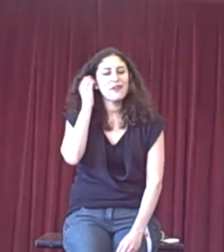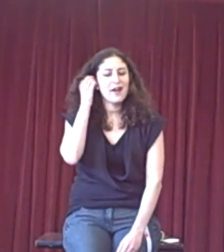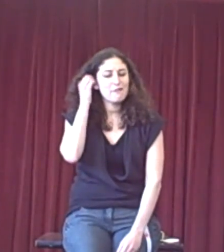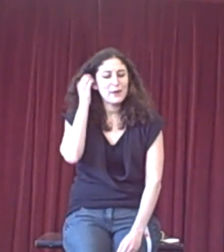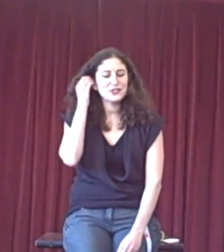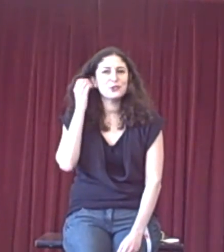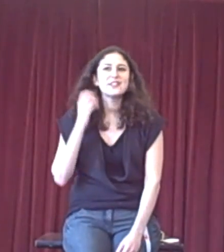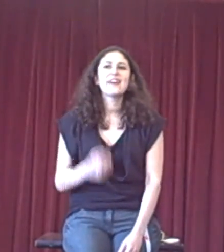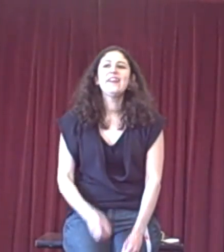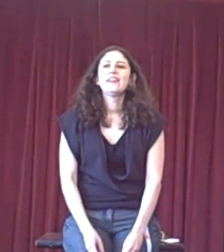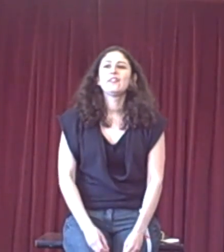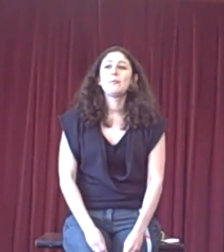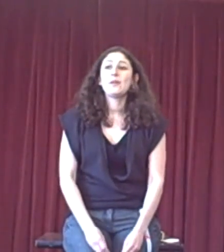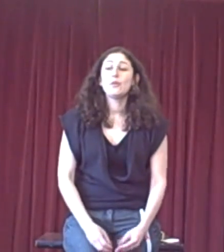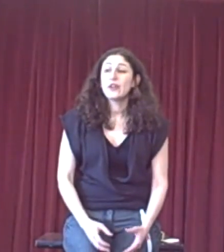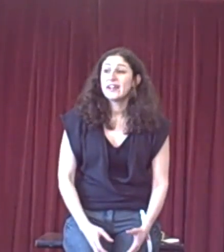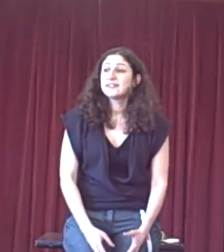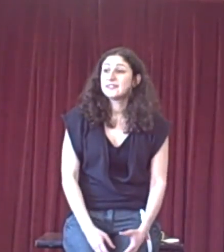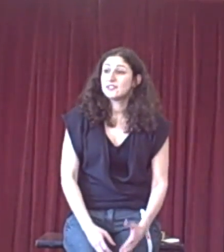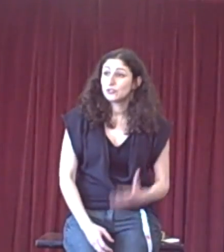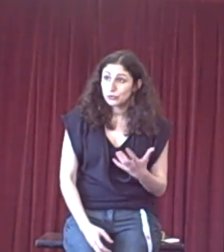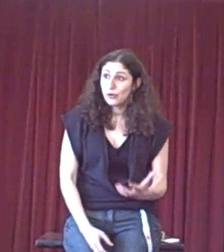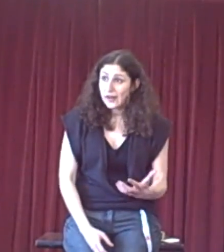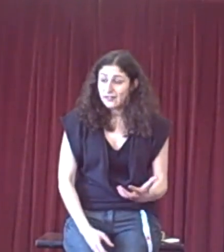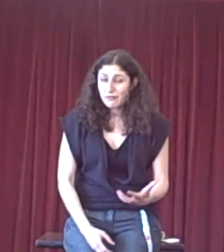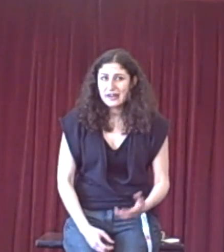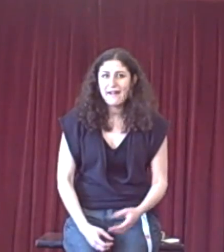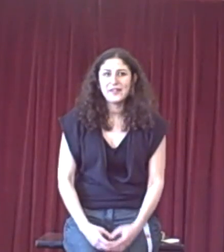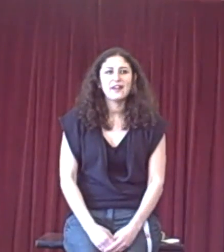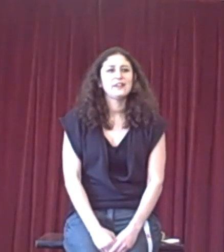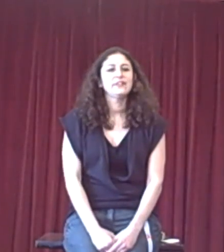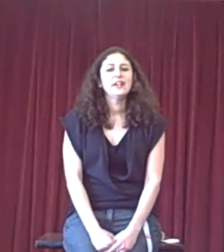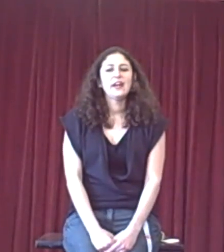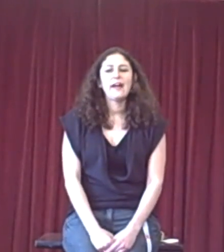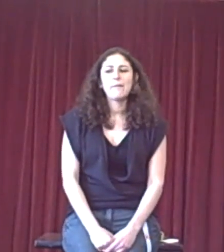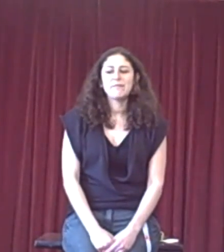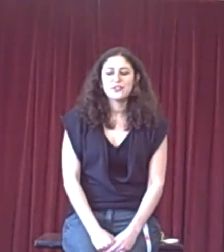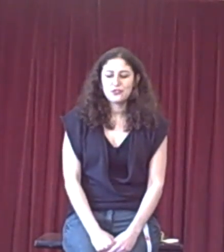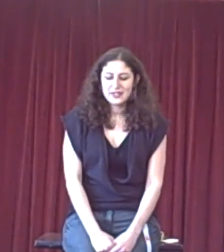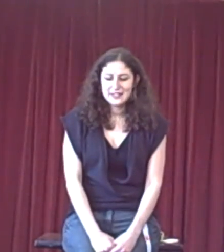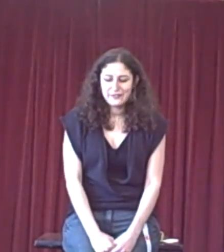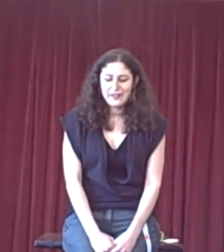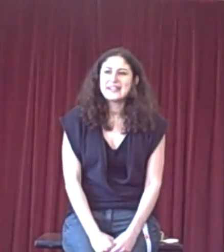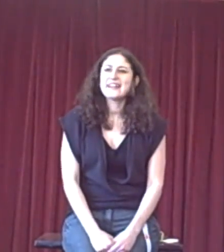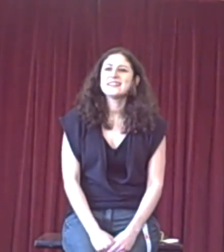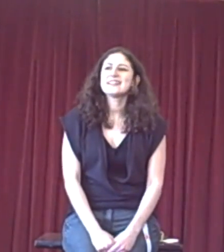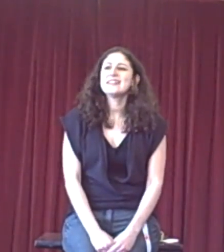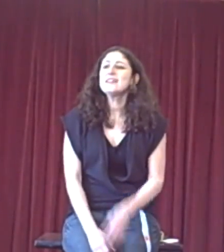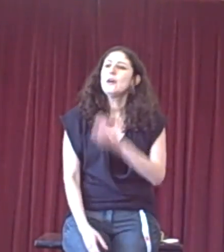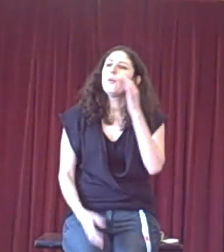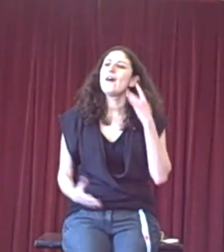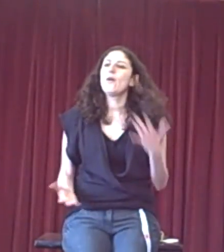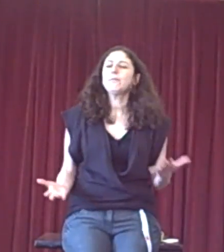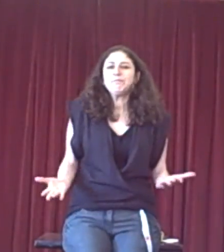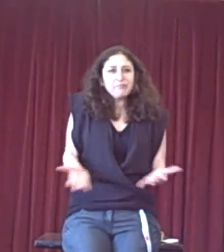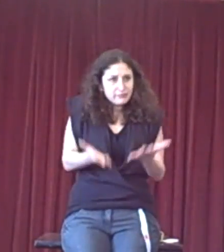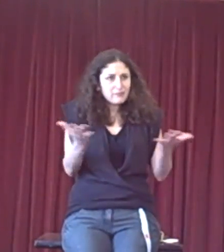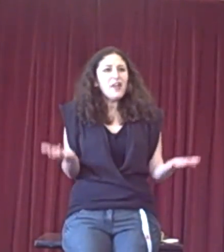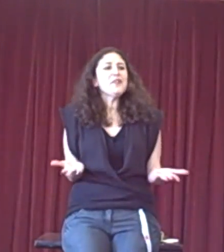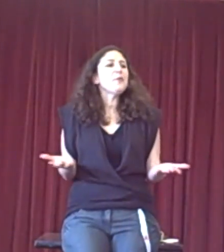rebuttal to be looking to destroy, to really have that kind of destructive tendencies? Well, when